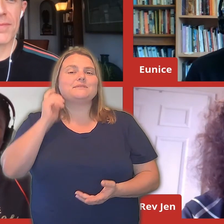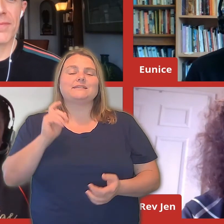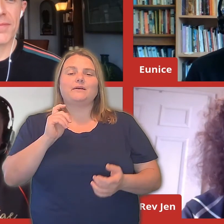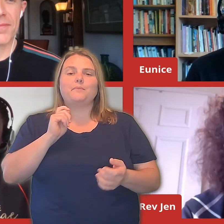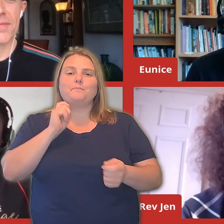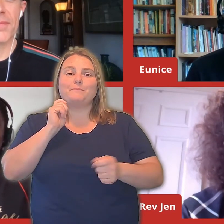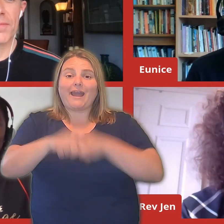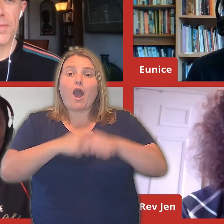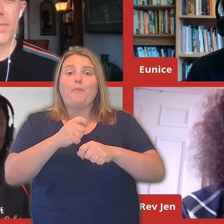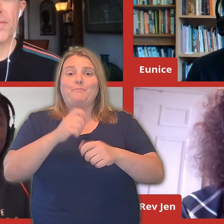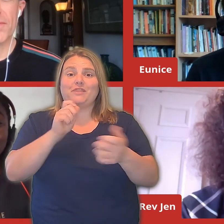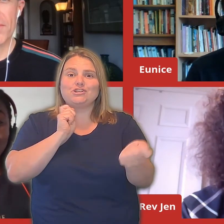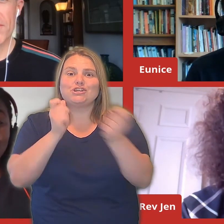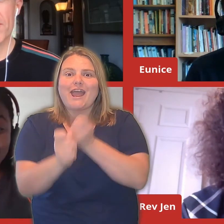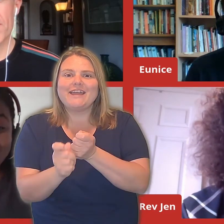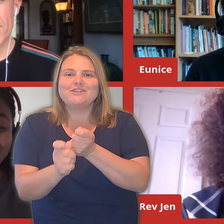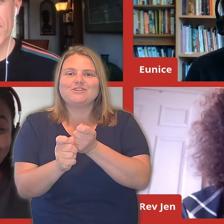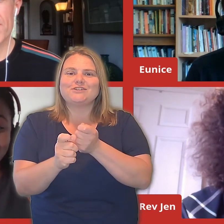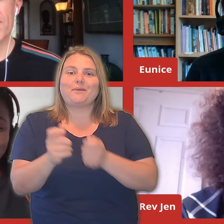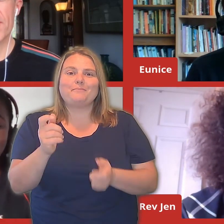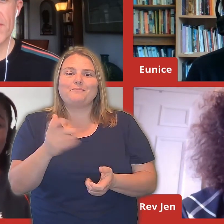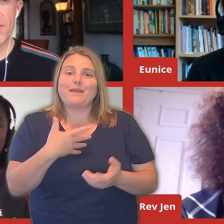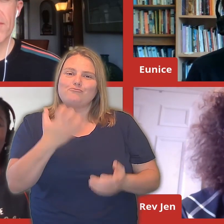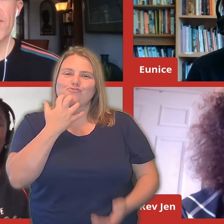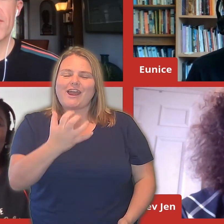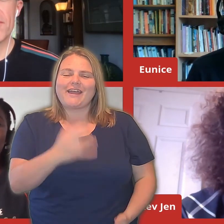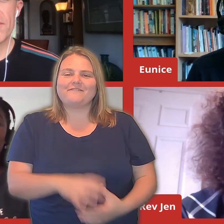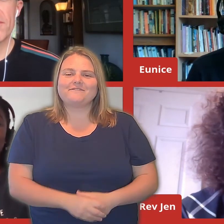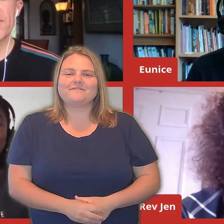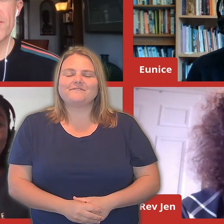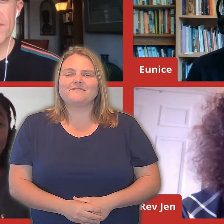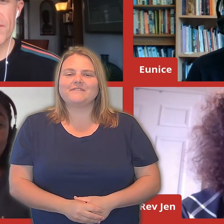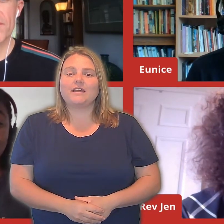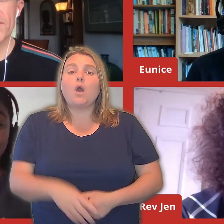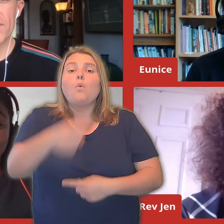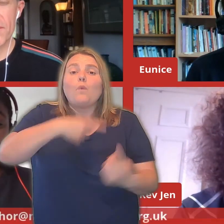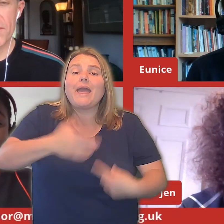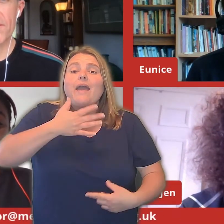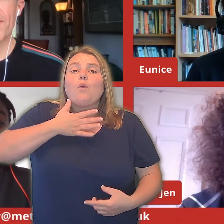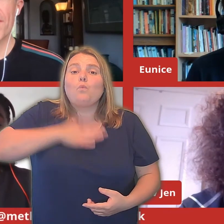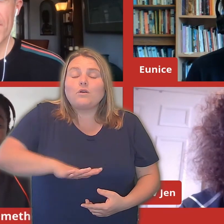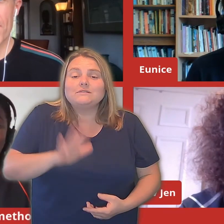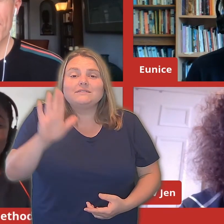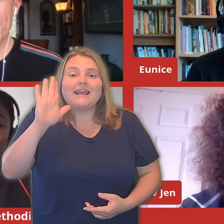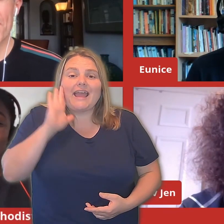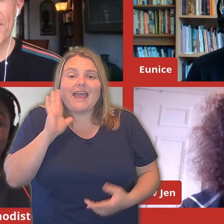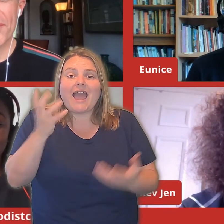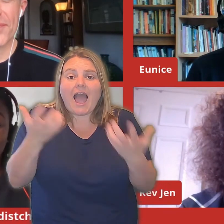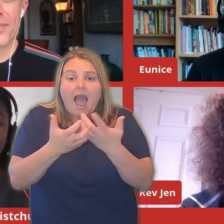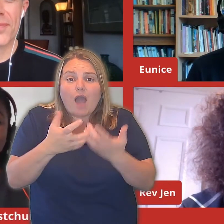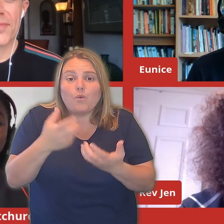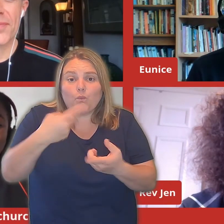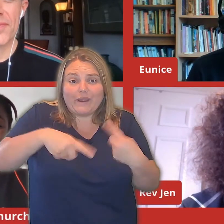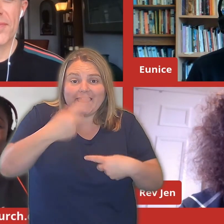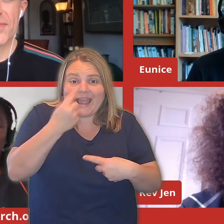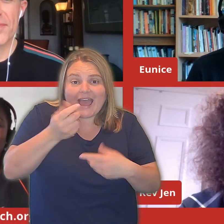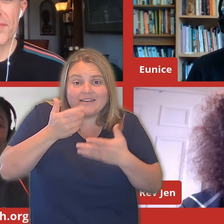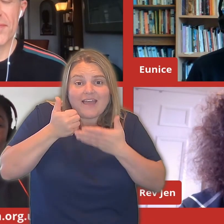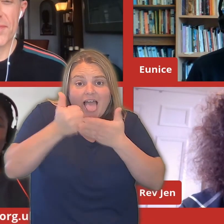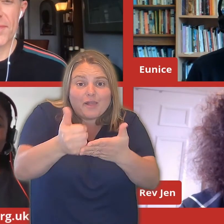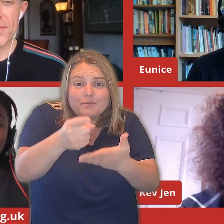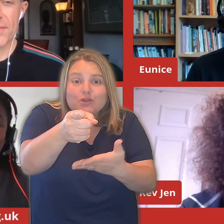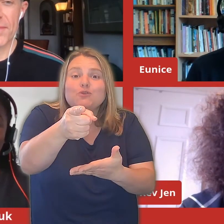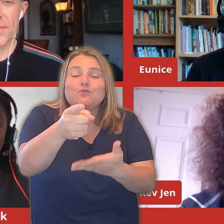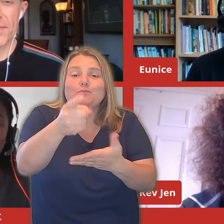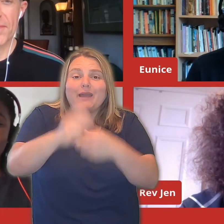whatever that looks like for you. We would love to hear here at Hope and Anchor how we can help you to be the change wherever you are. You can